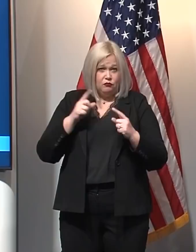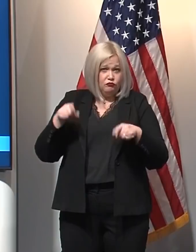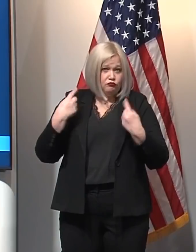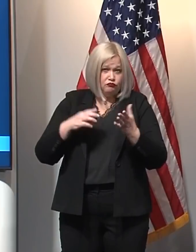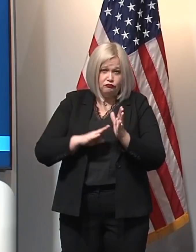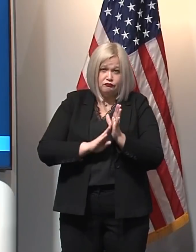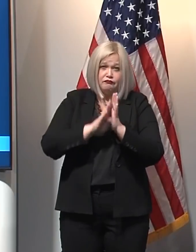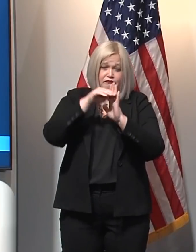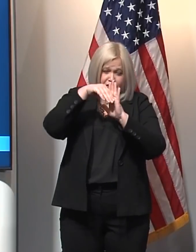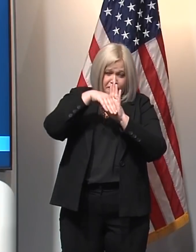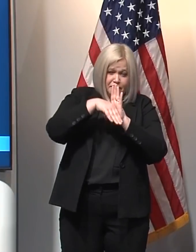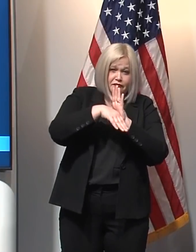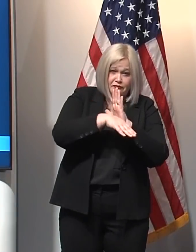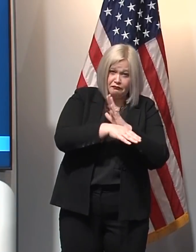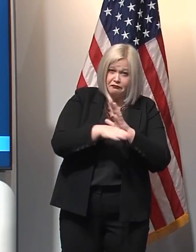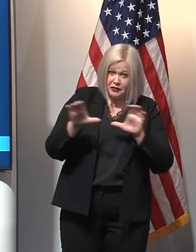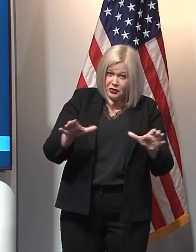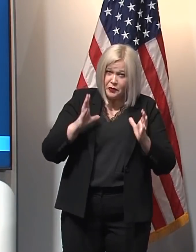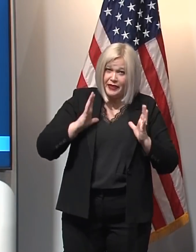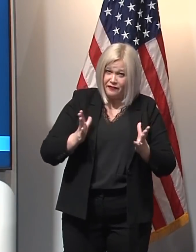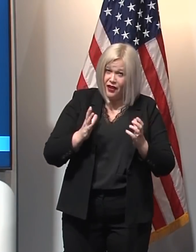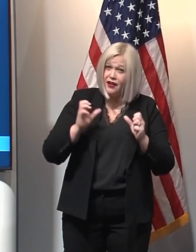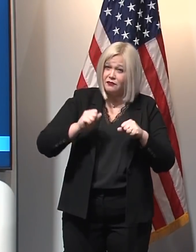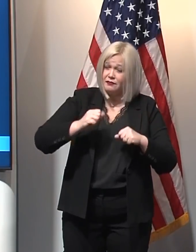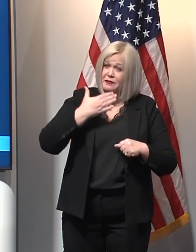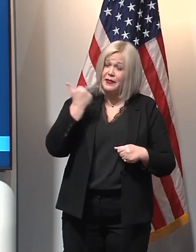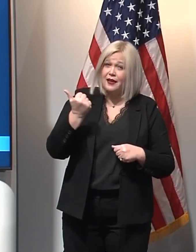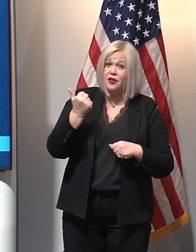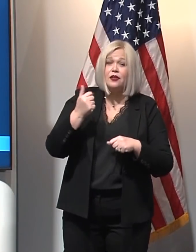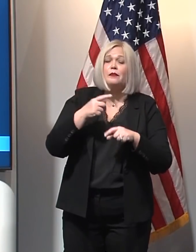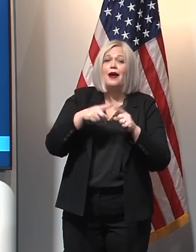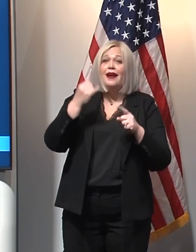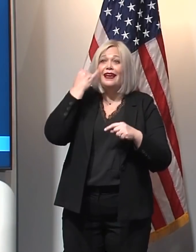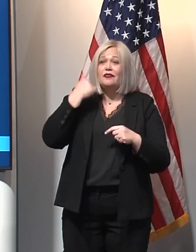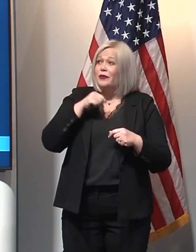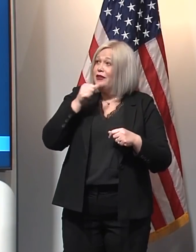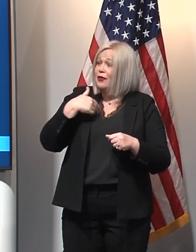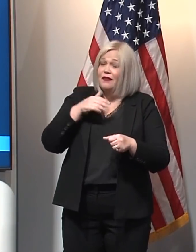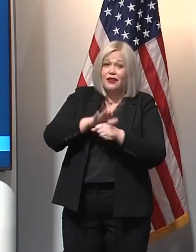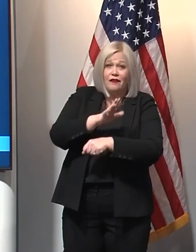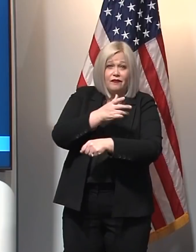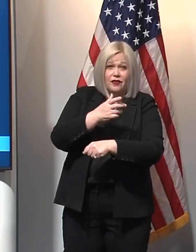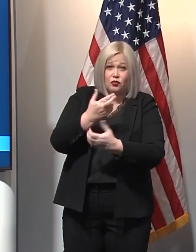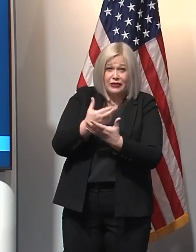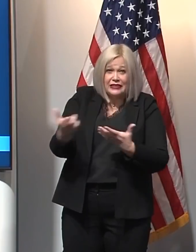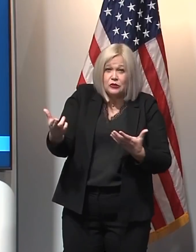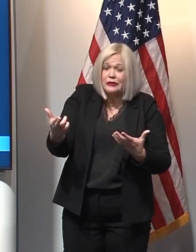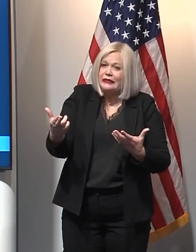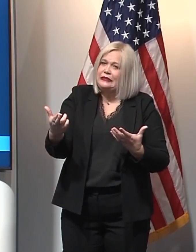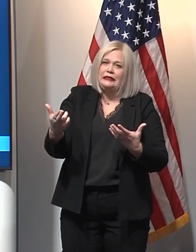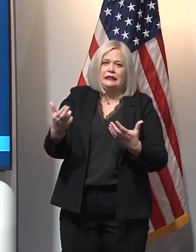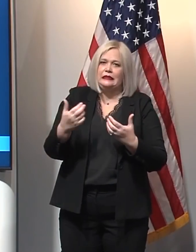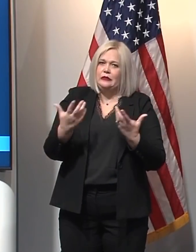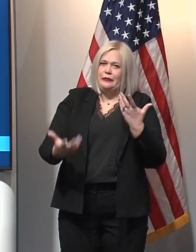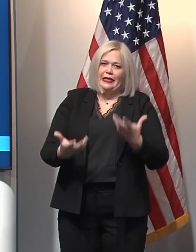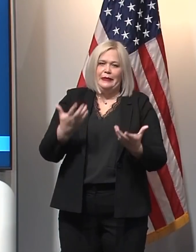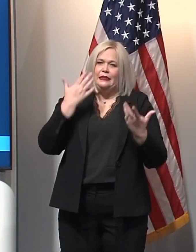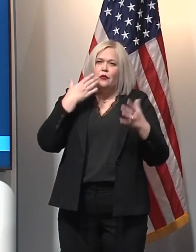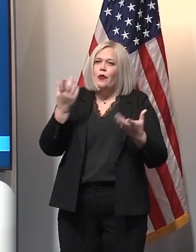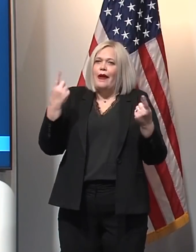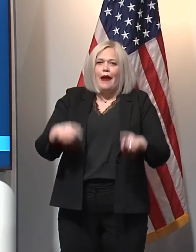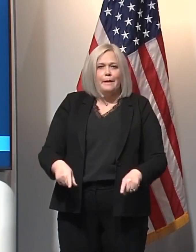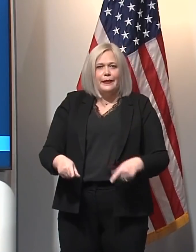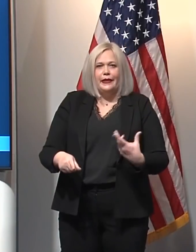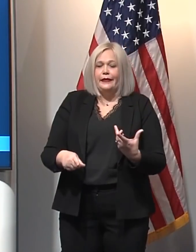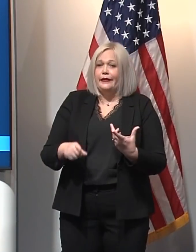remains that threat of lack of resources. The state legislature has not yet appropriated all the dollars that the